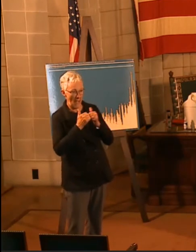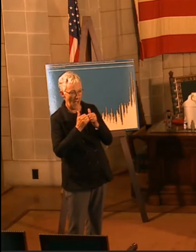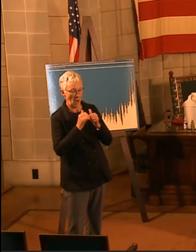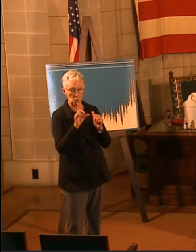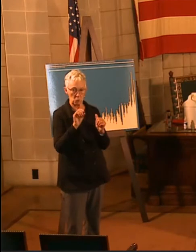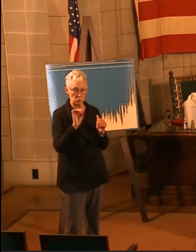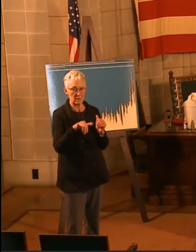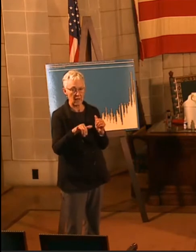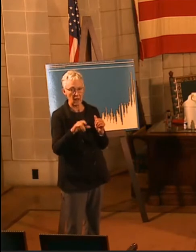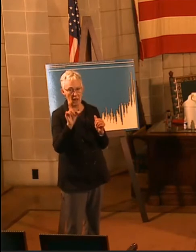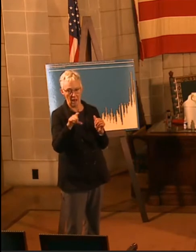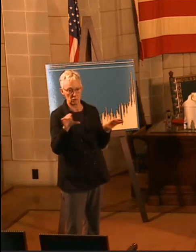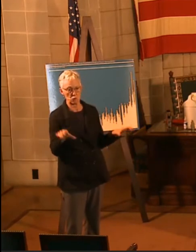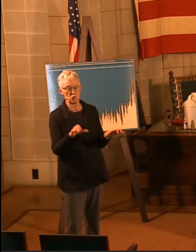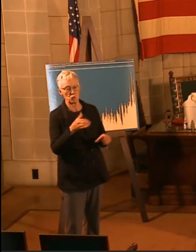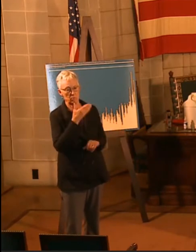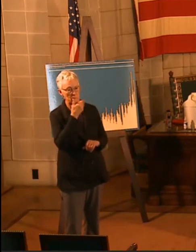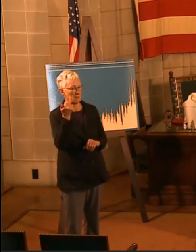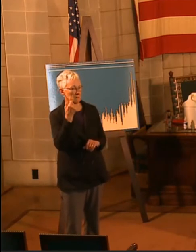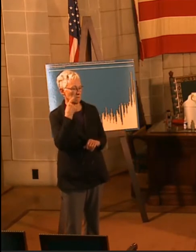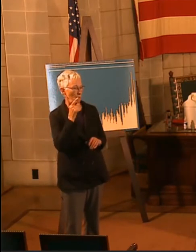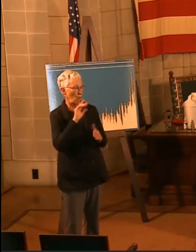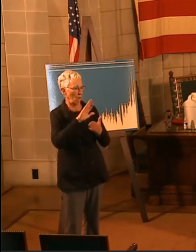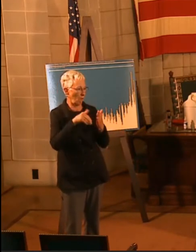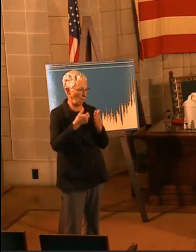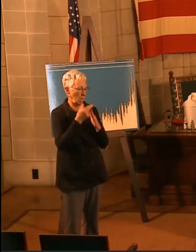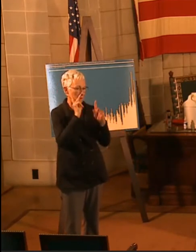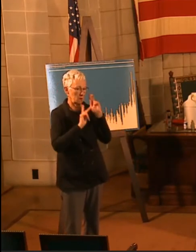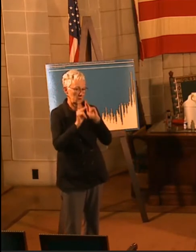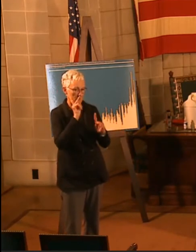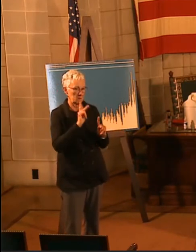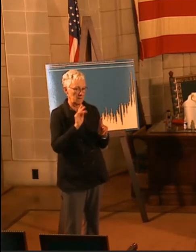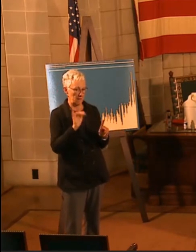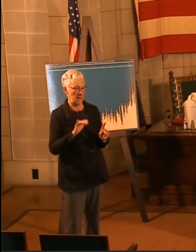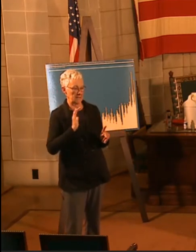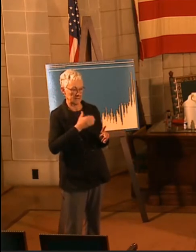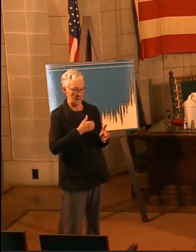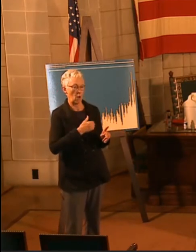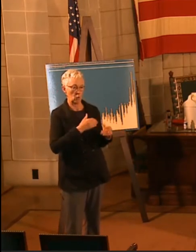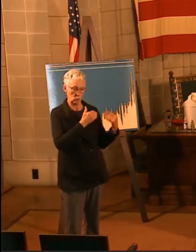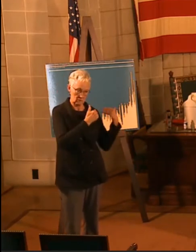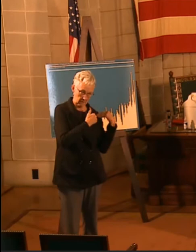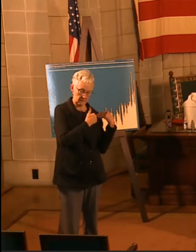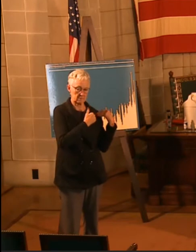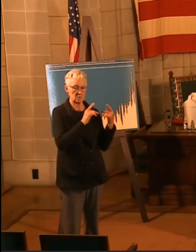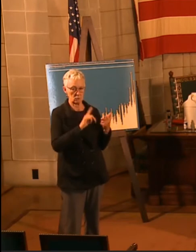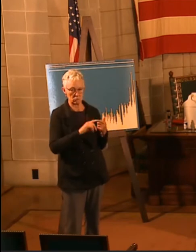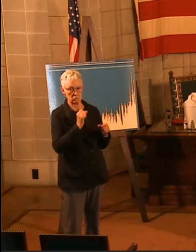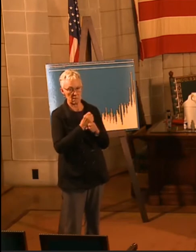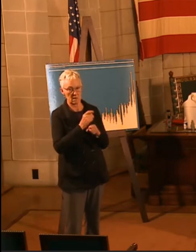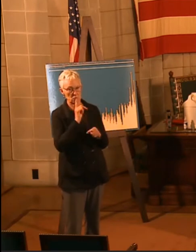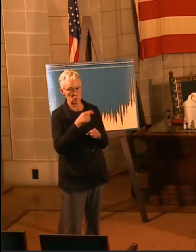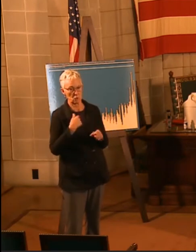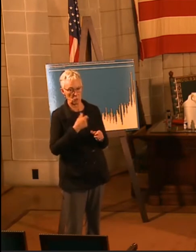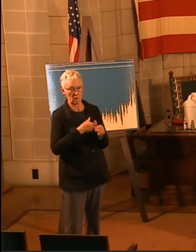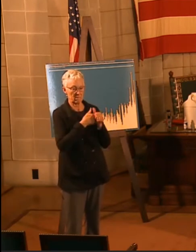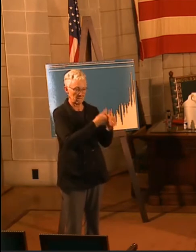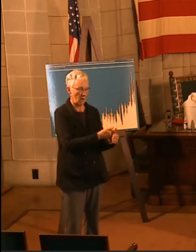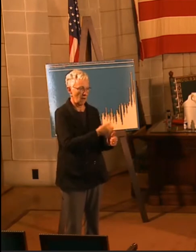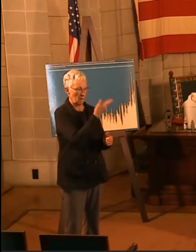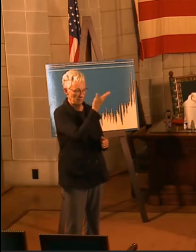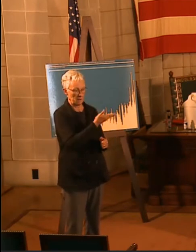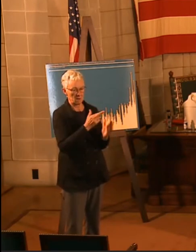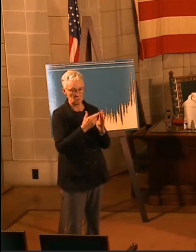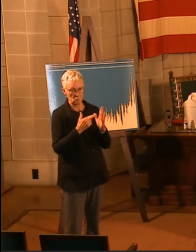best for Nebraskans. Taking steps to achieve this goal is our shared responsibility, and after all, we are only as